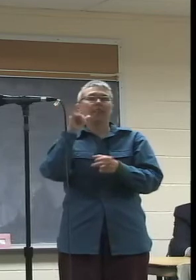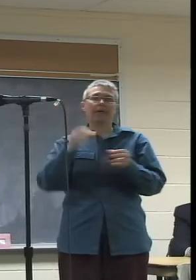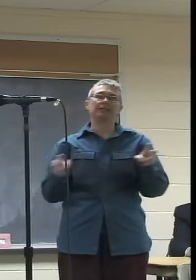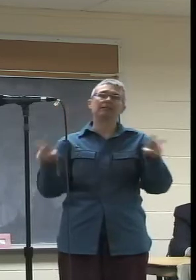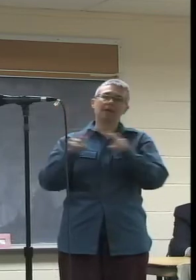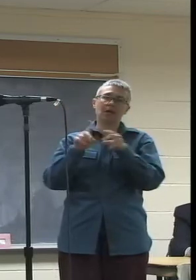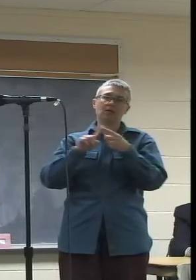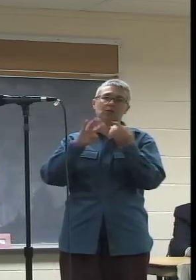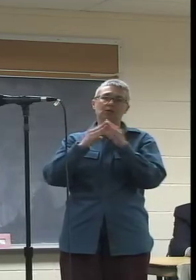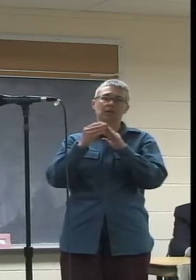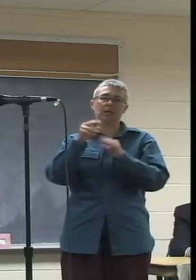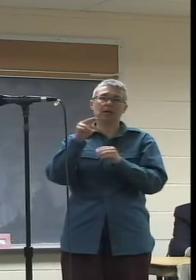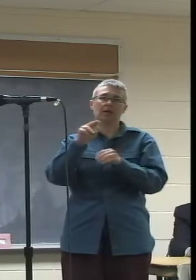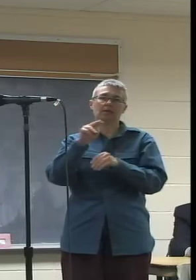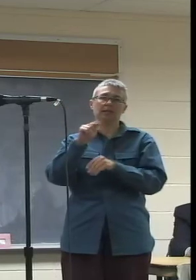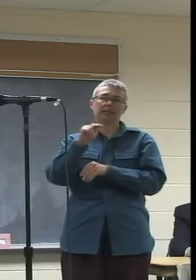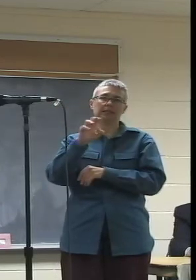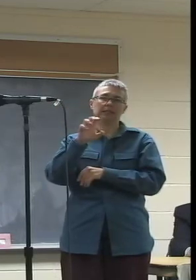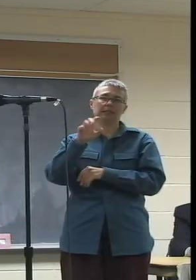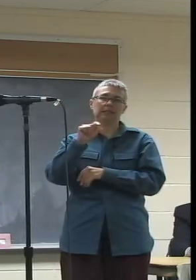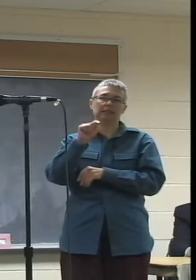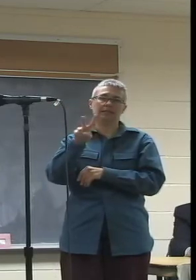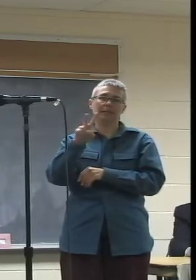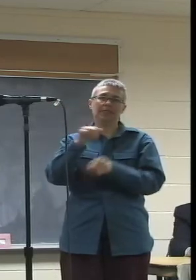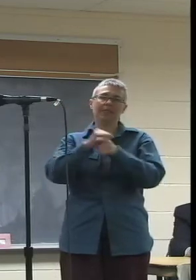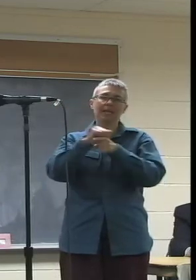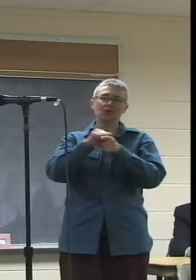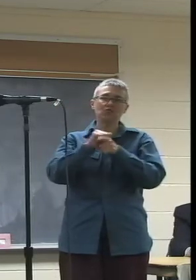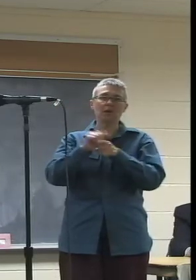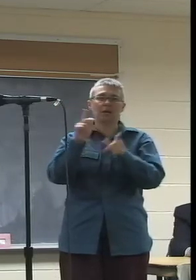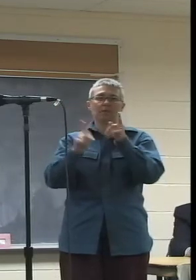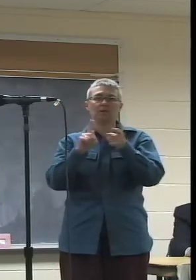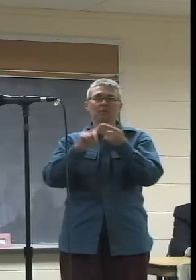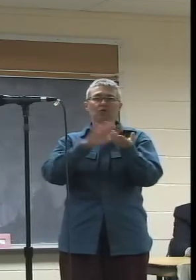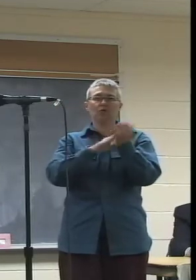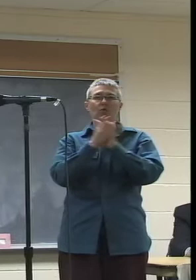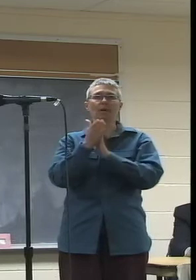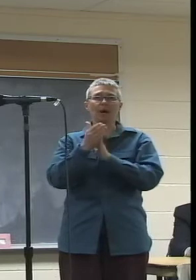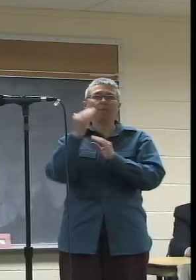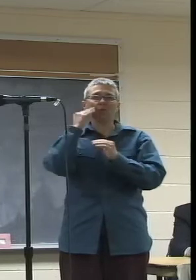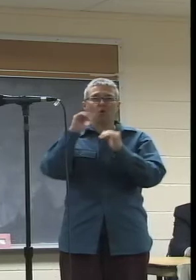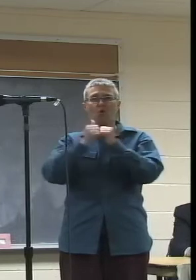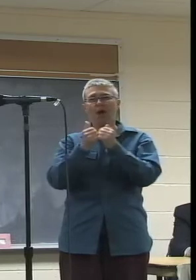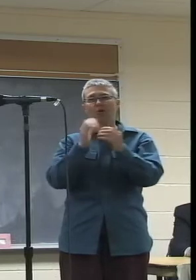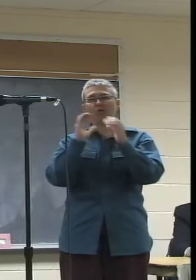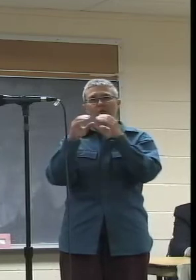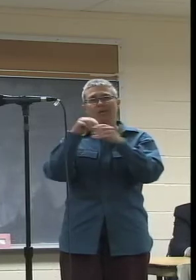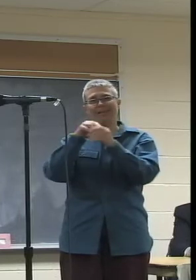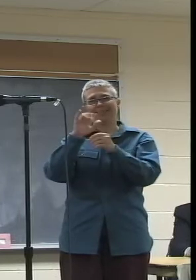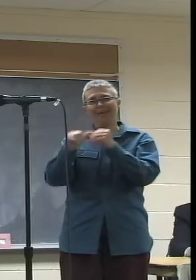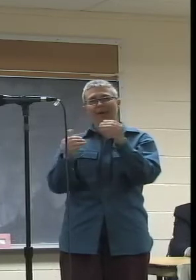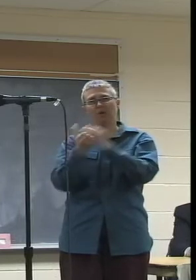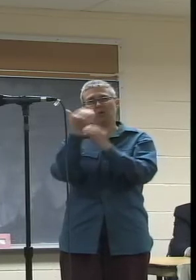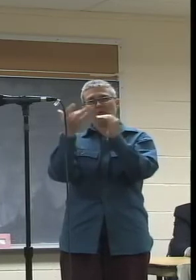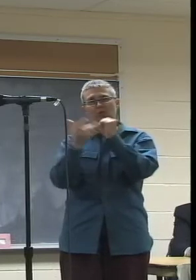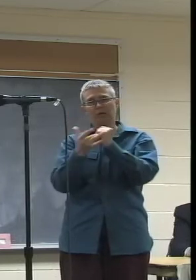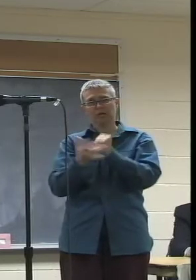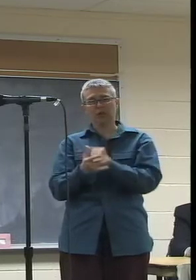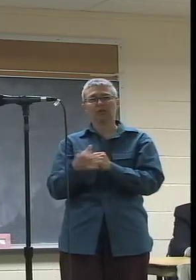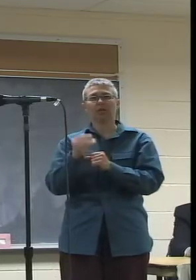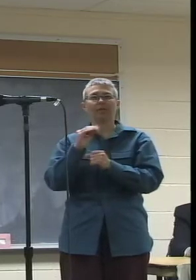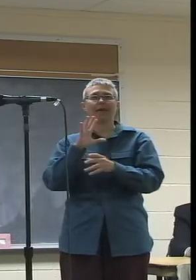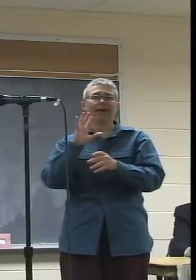offer the training and the equipment to allow people to become literate in this new world. A basic requirement, I think, of civic participation.